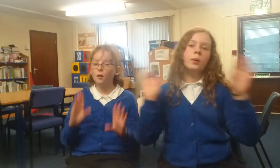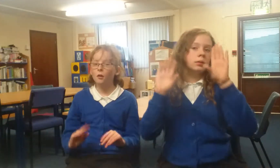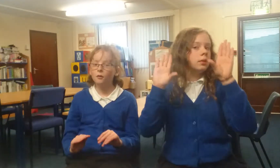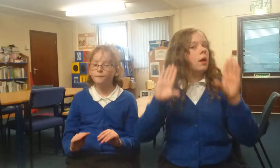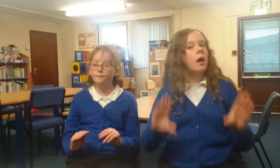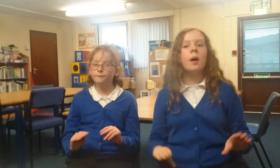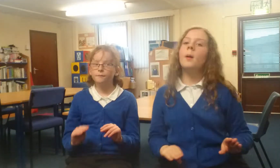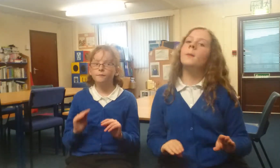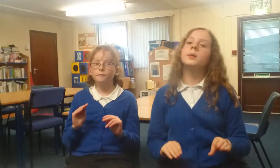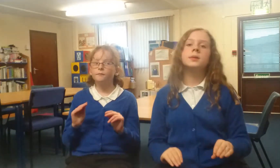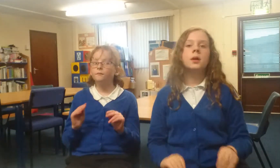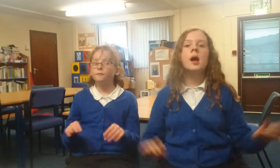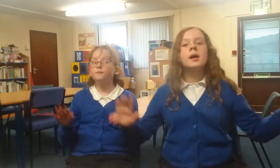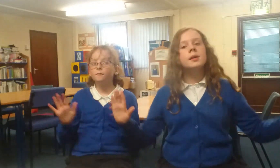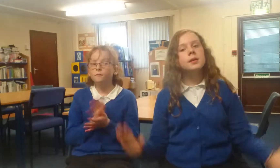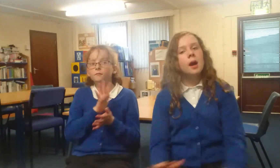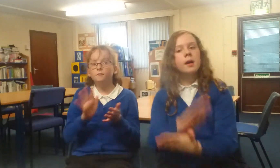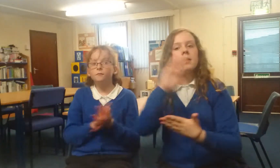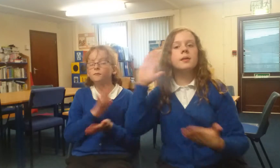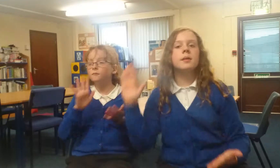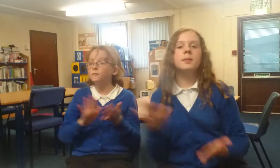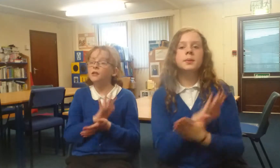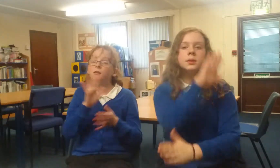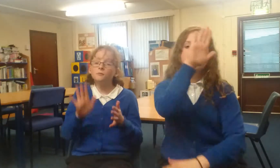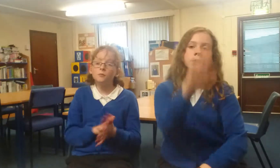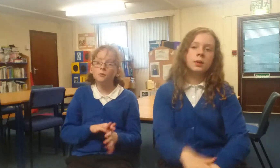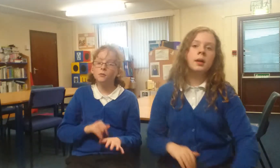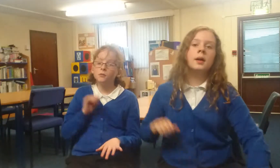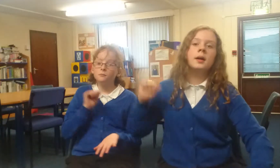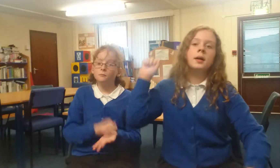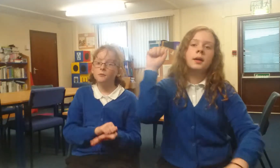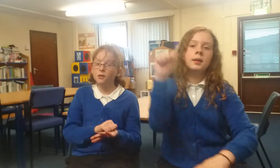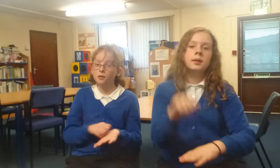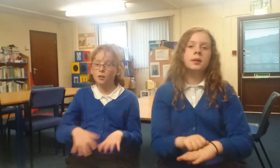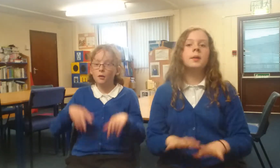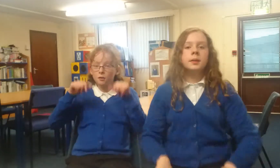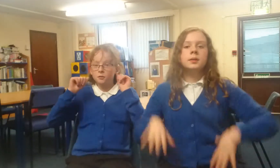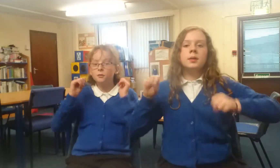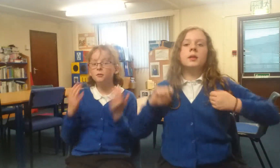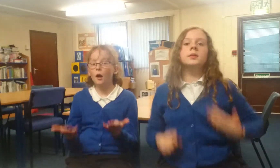Get your merry Christmas started now